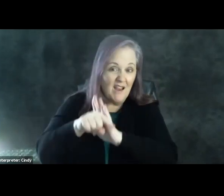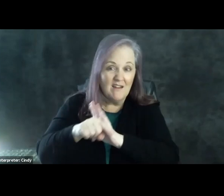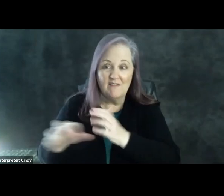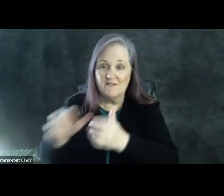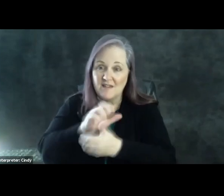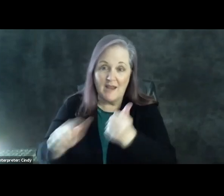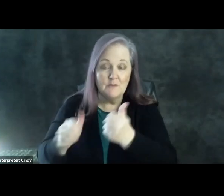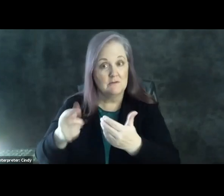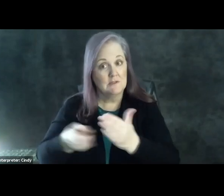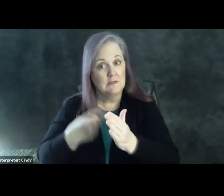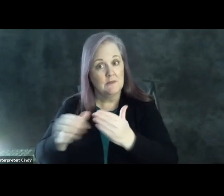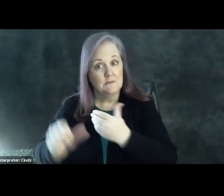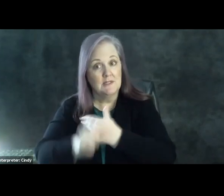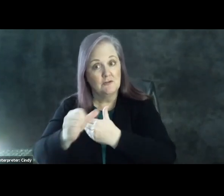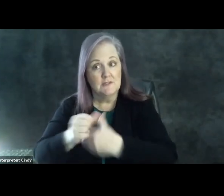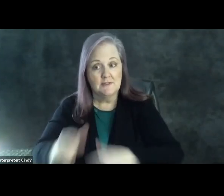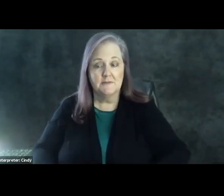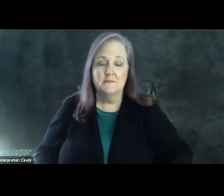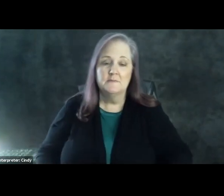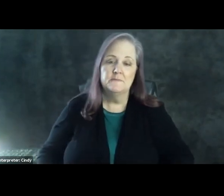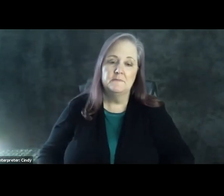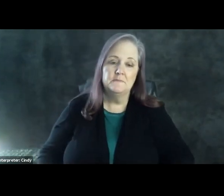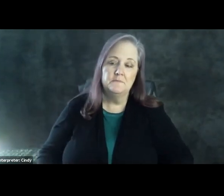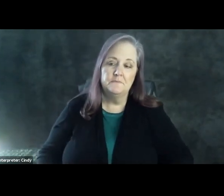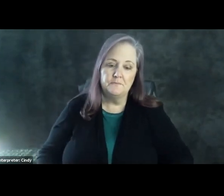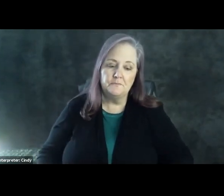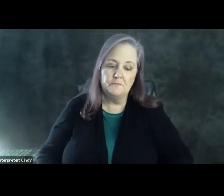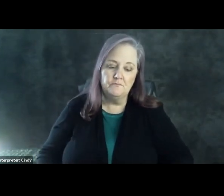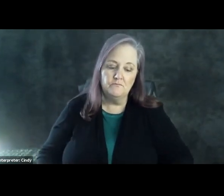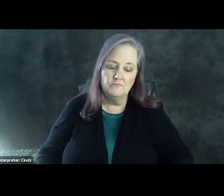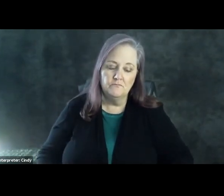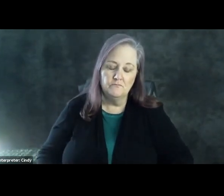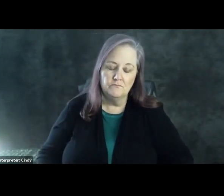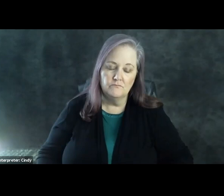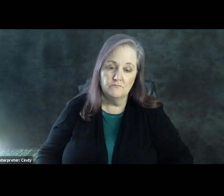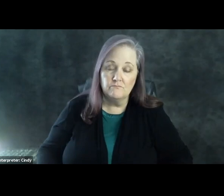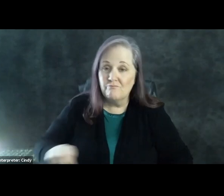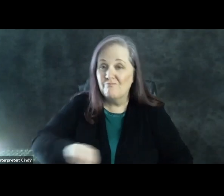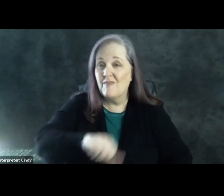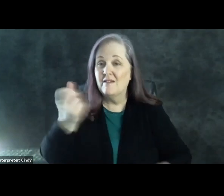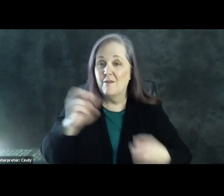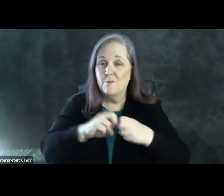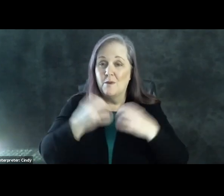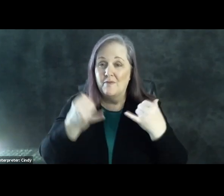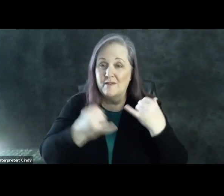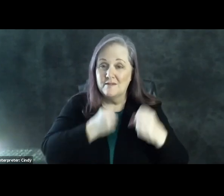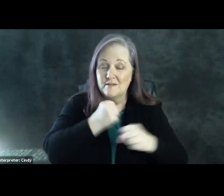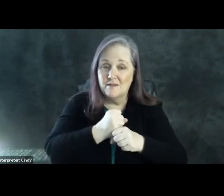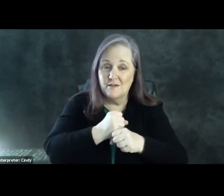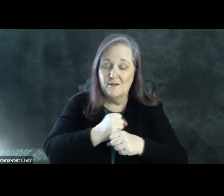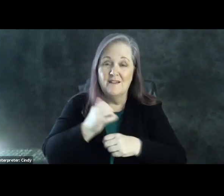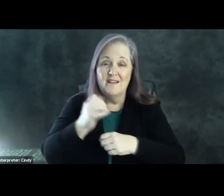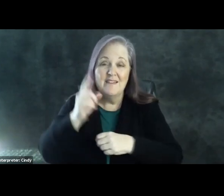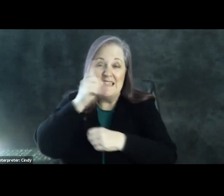dangerous in some cases. Another really particular problem this year is that not only do we have the disinformation